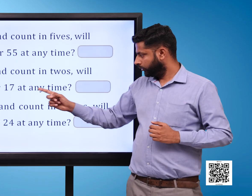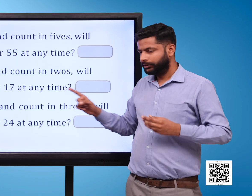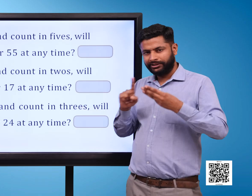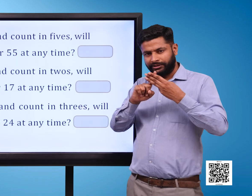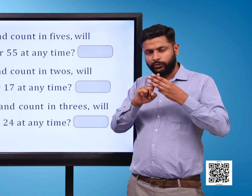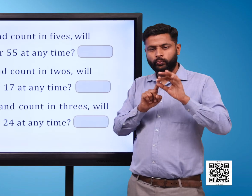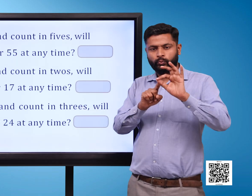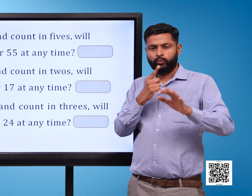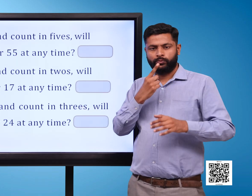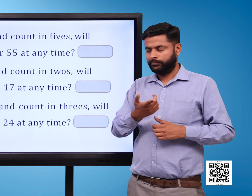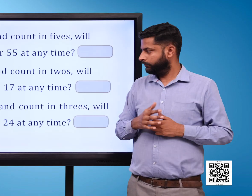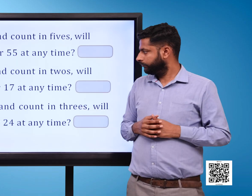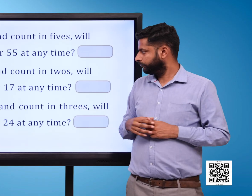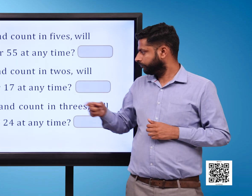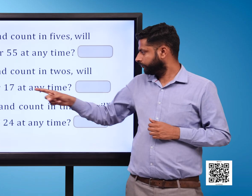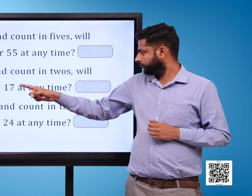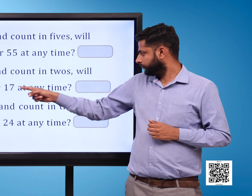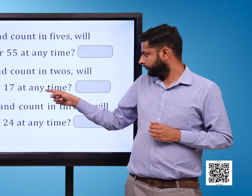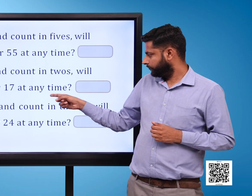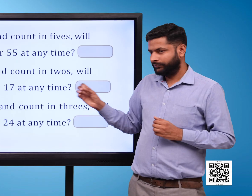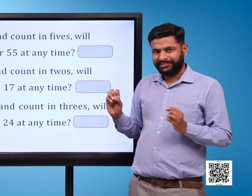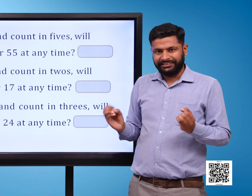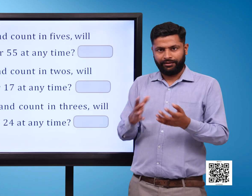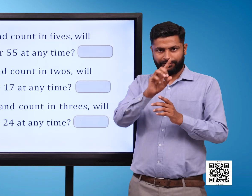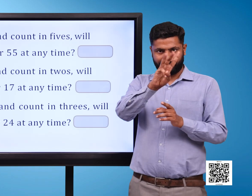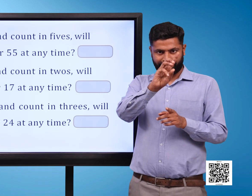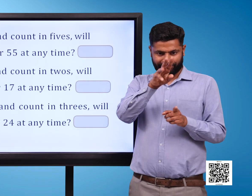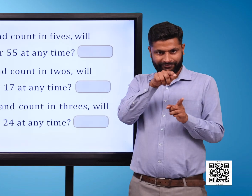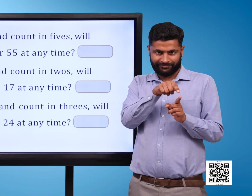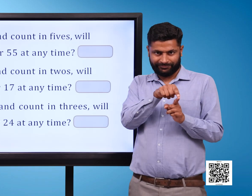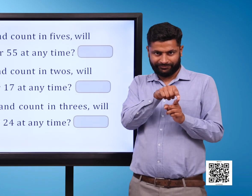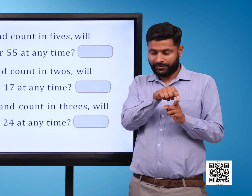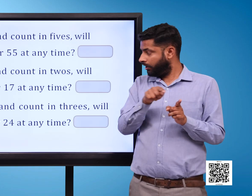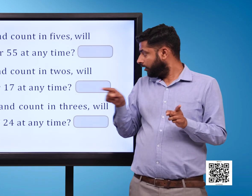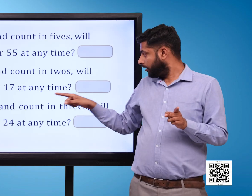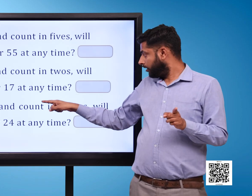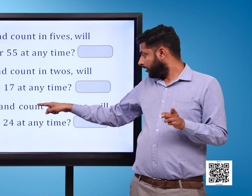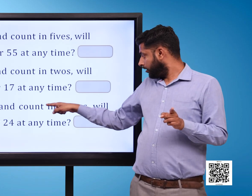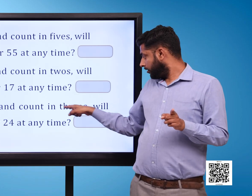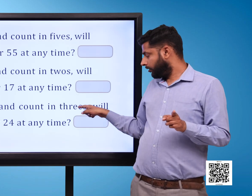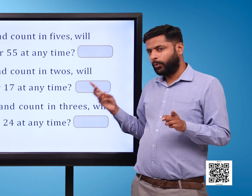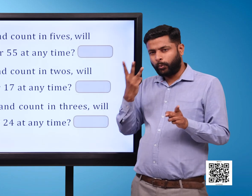Blank you start from number 13 and count in 3s